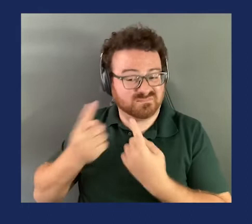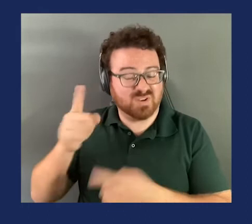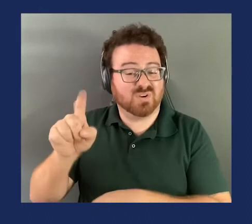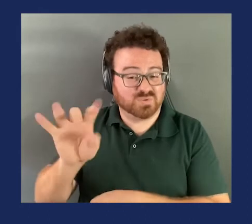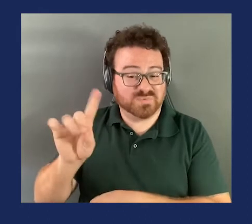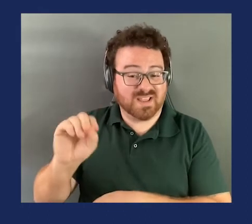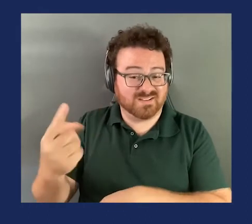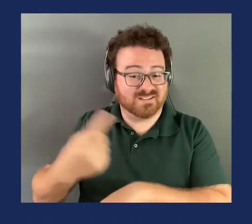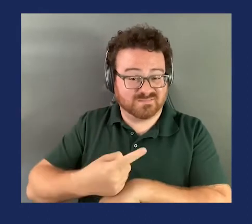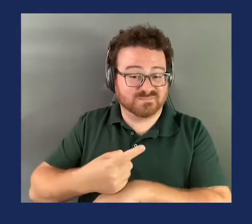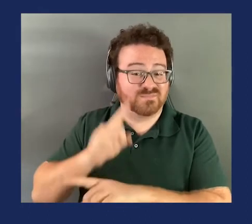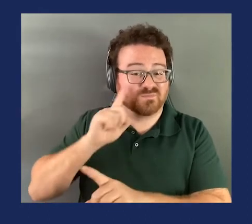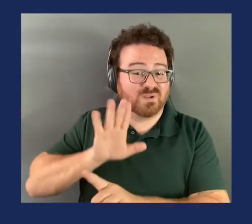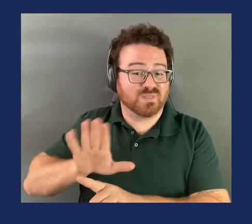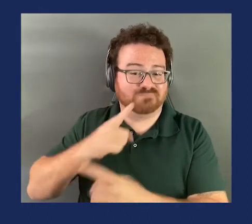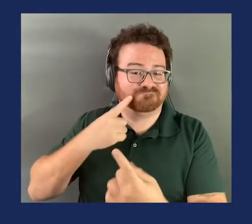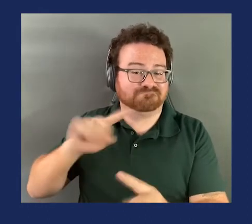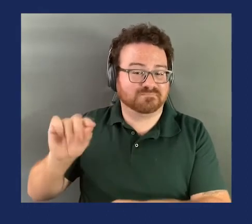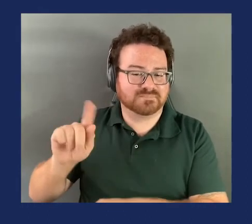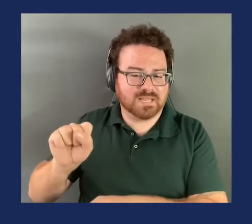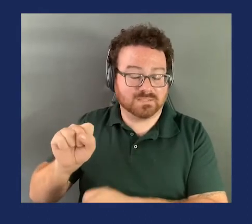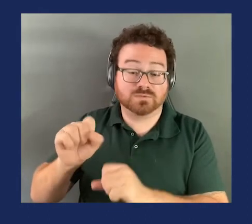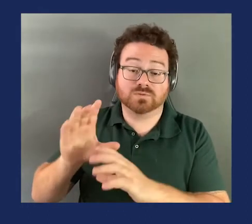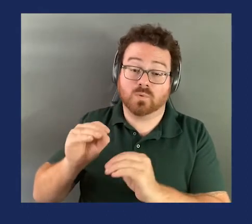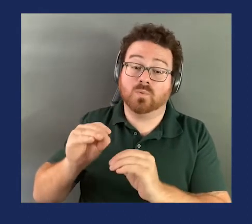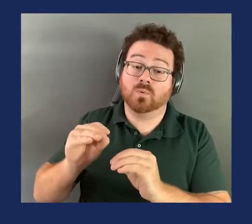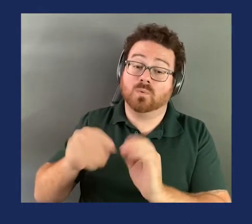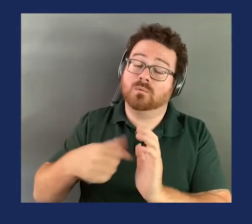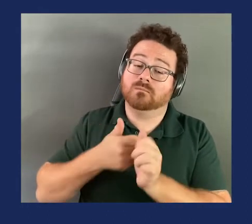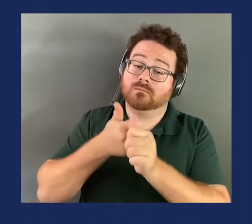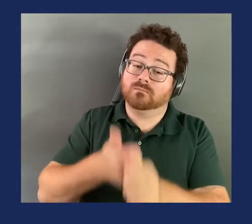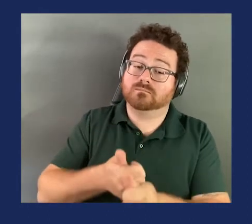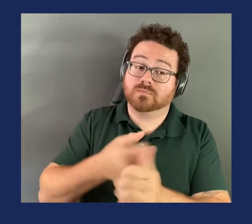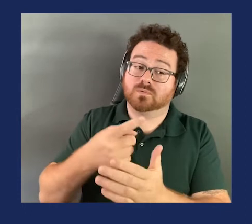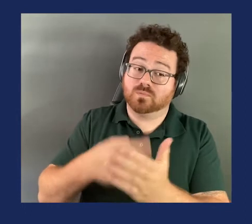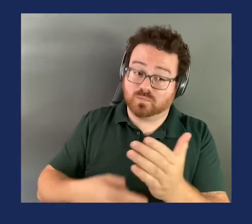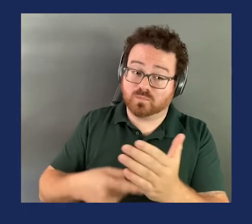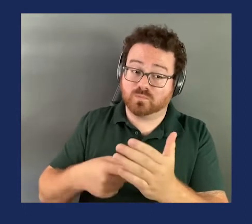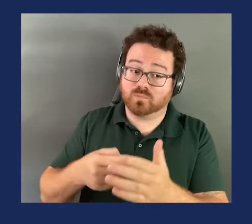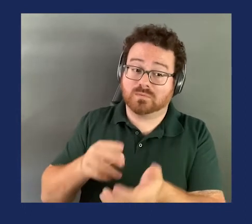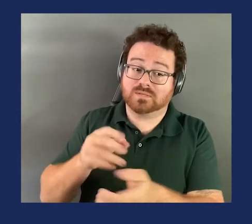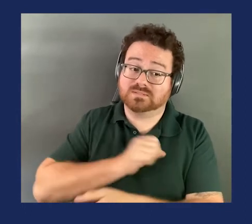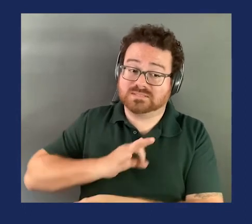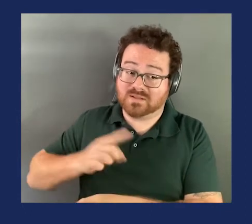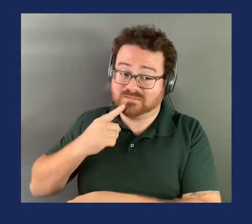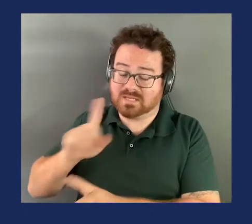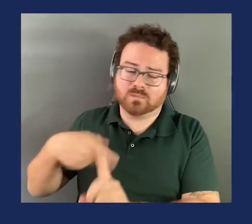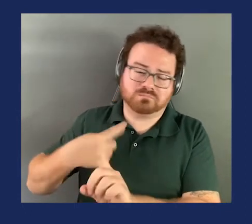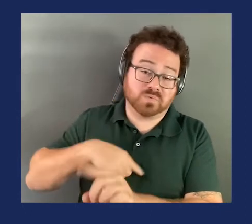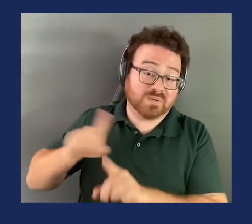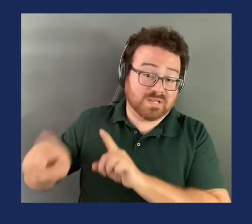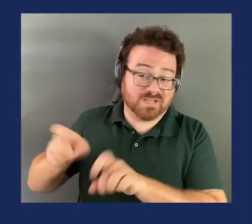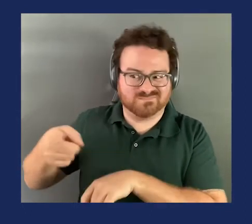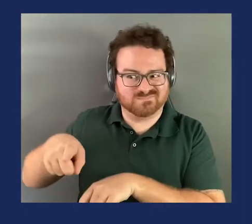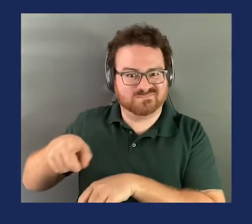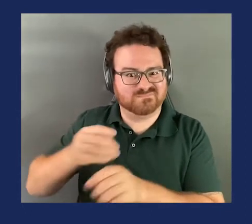according to staff, based on the questions that we ask, typically a manufacturer needs at least one model year to retool and